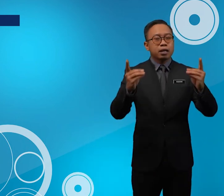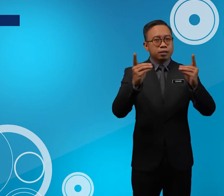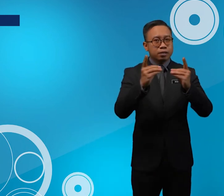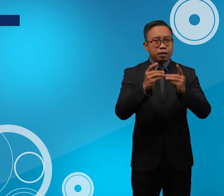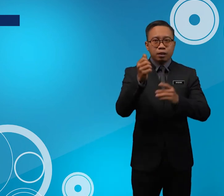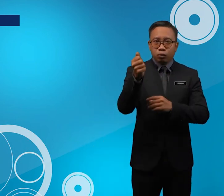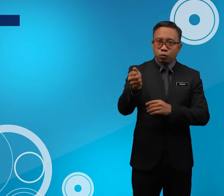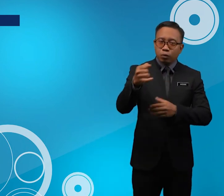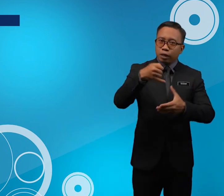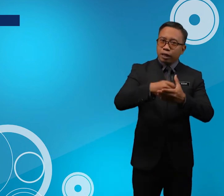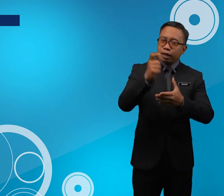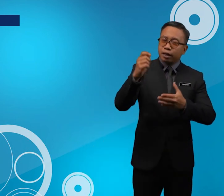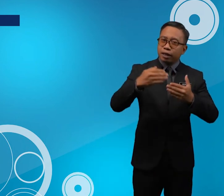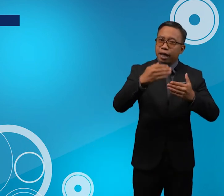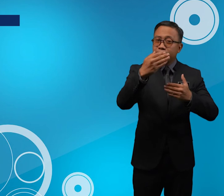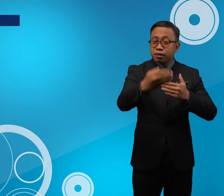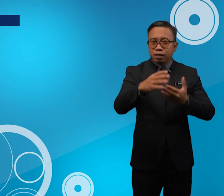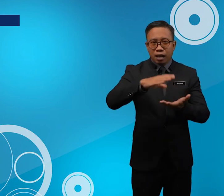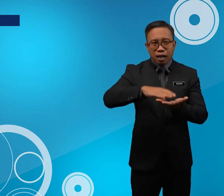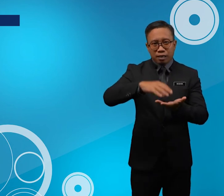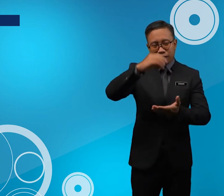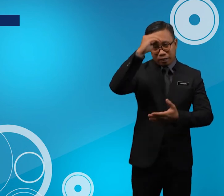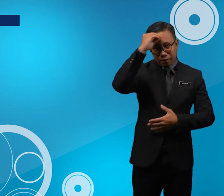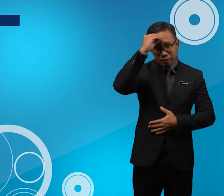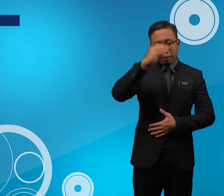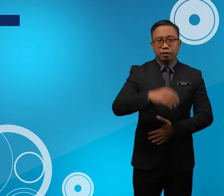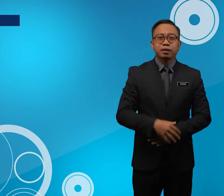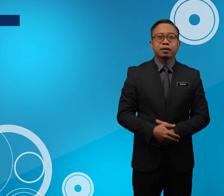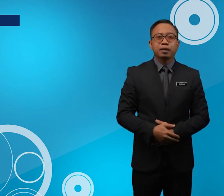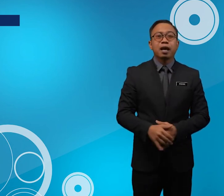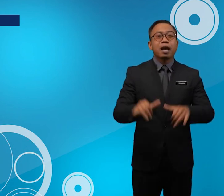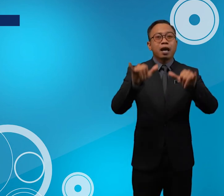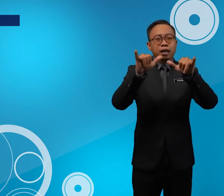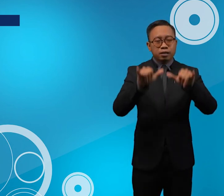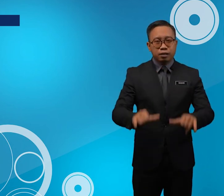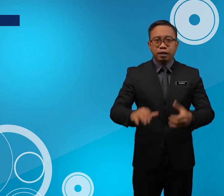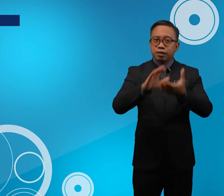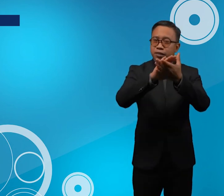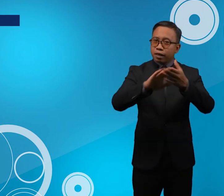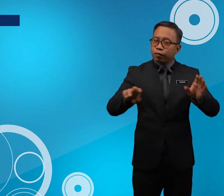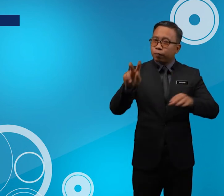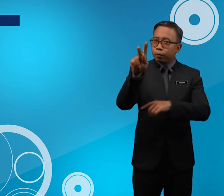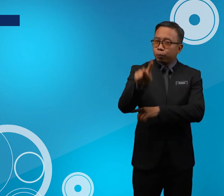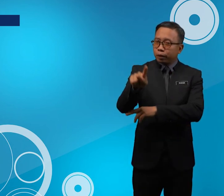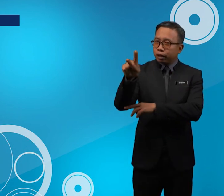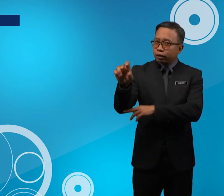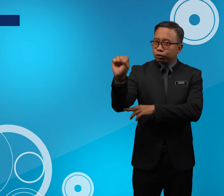See You In The Next Lesson Stay Safe Pupils